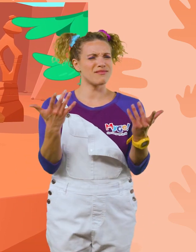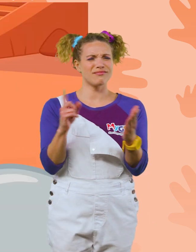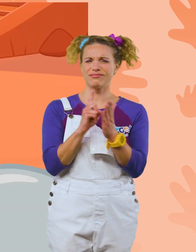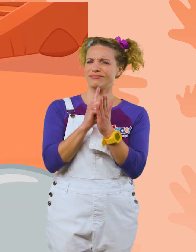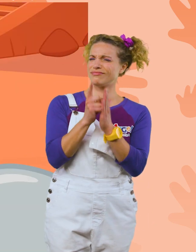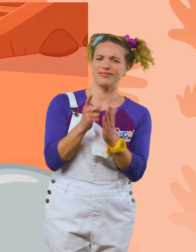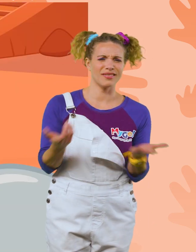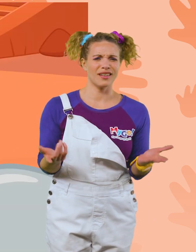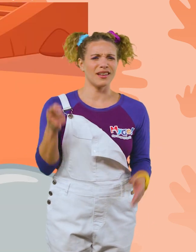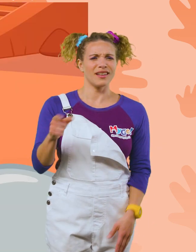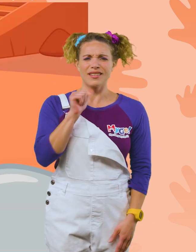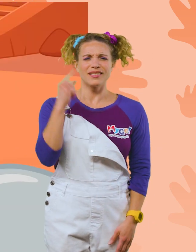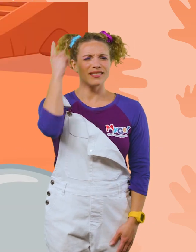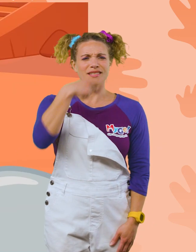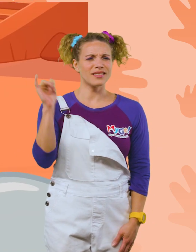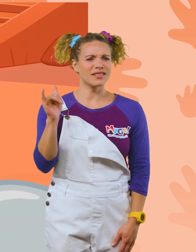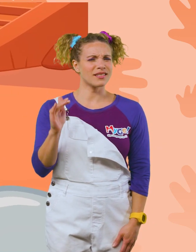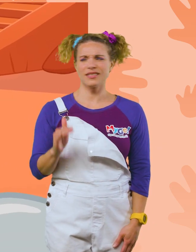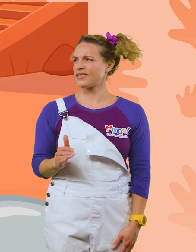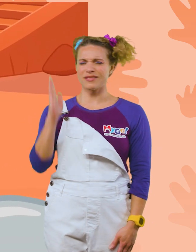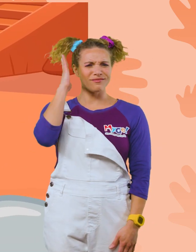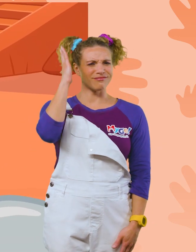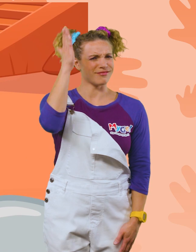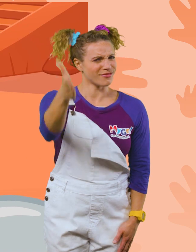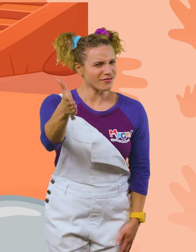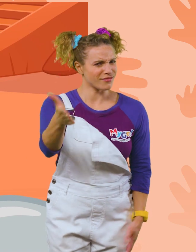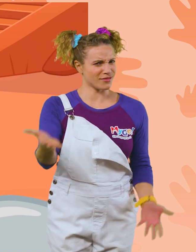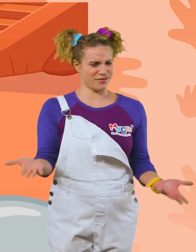Wait a minute. Hmm. This doesn't look like the future.